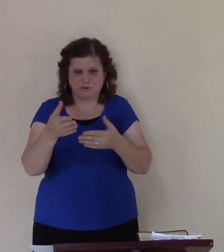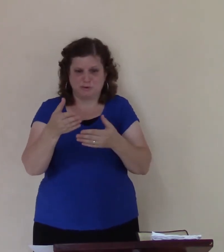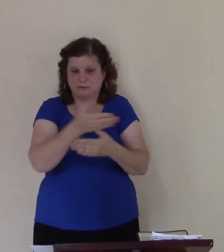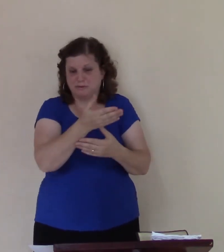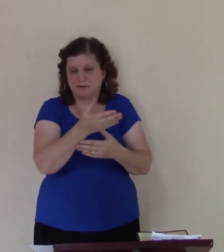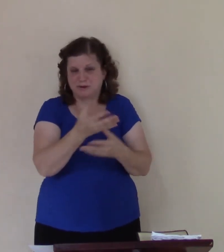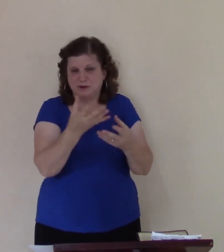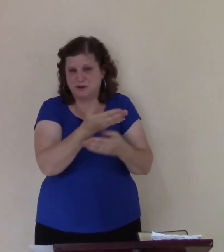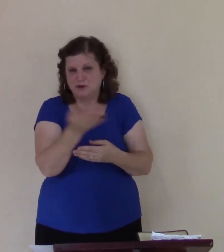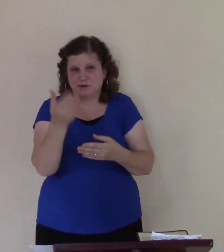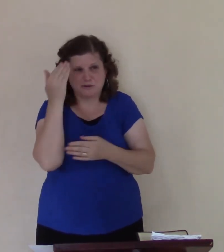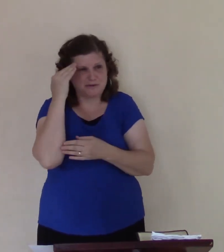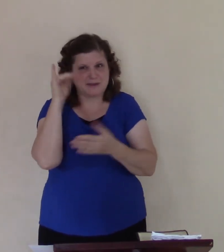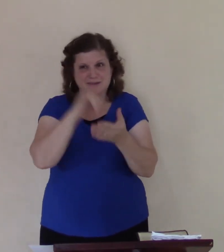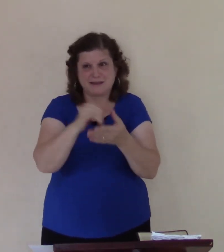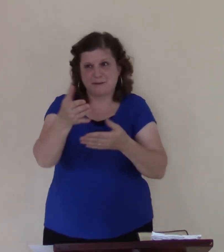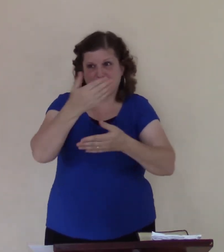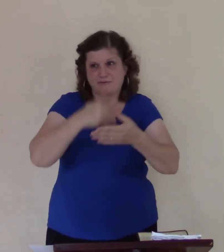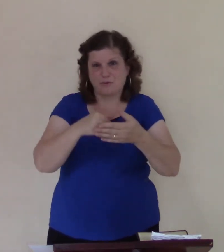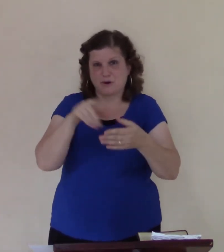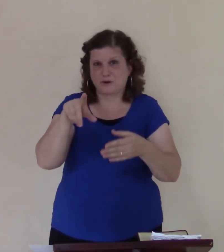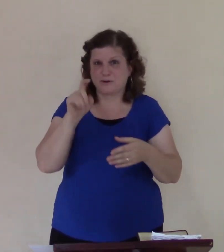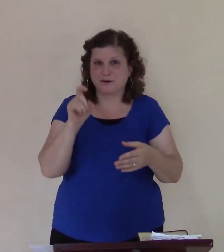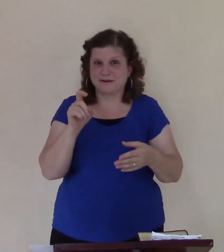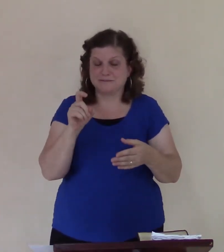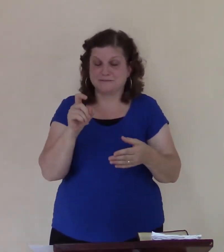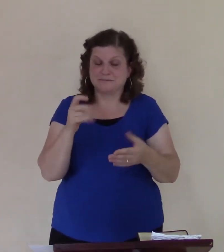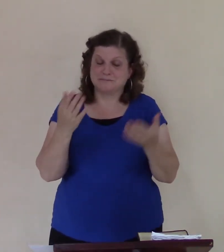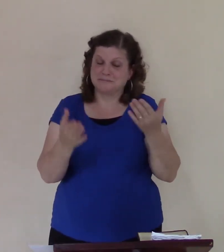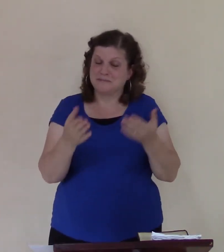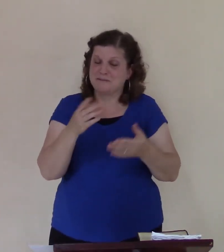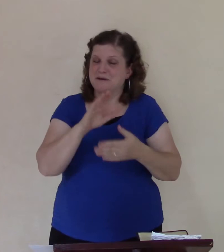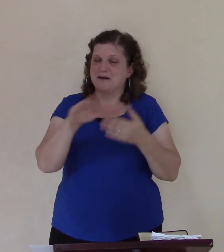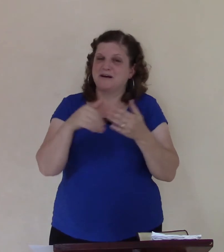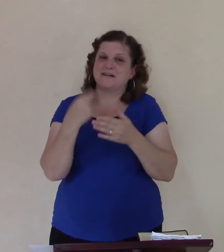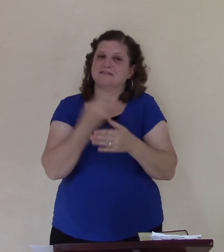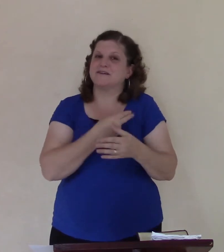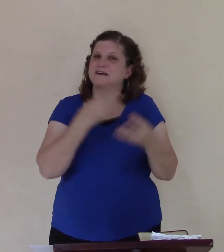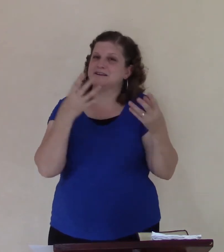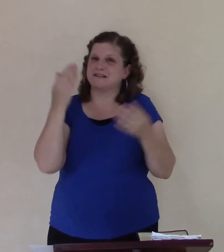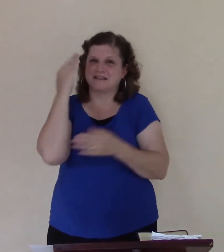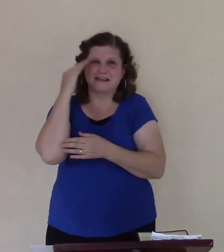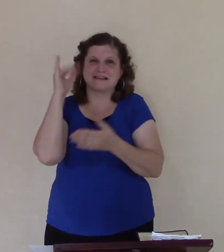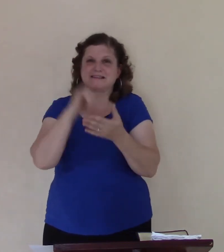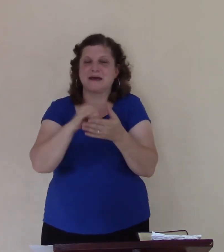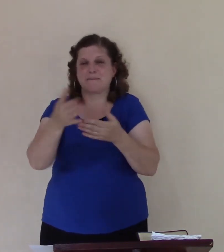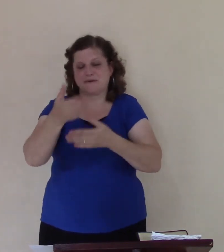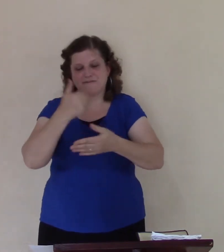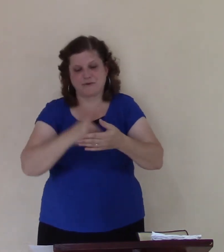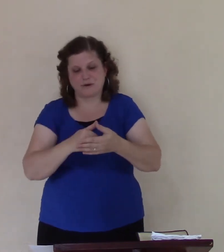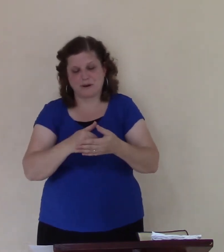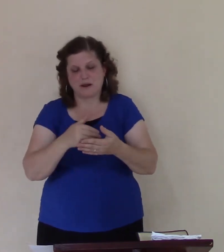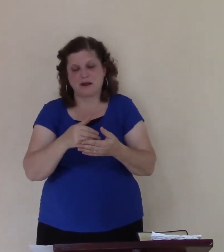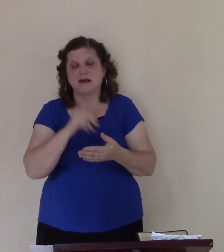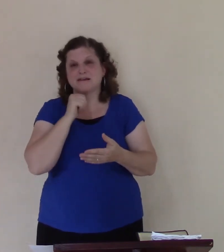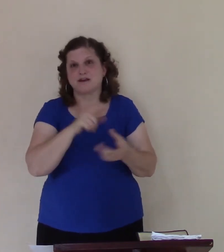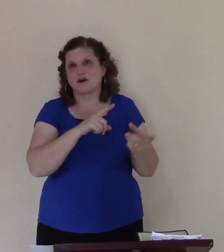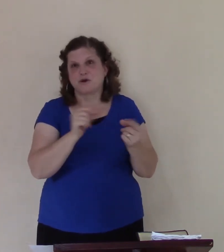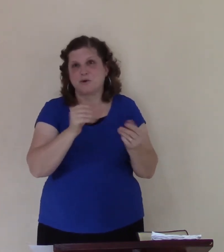You've been there before, now you're going to remember, sometime, all of us have been there, and hopefully you won't go back to that place. But if